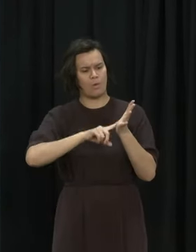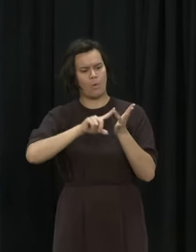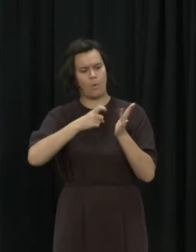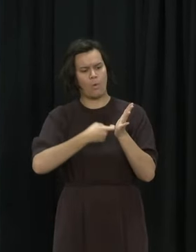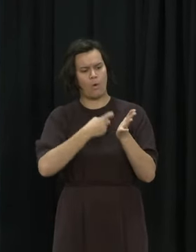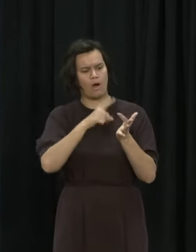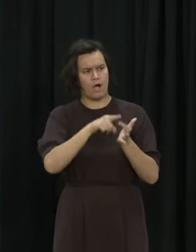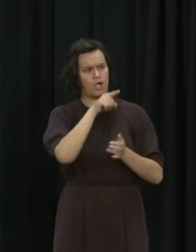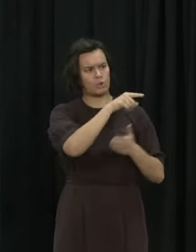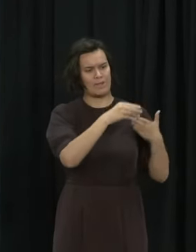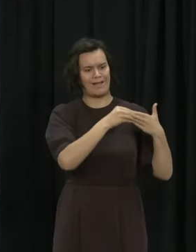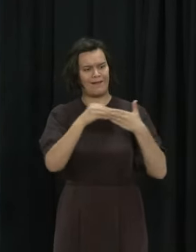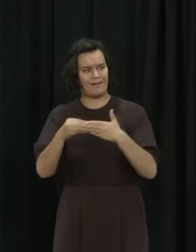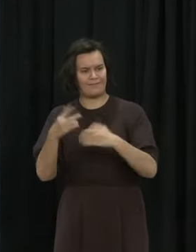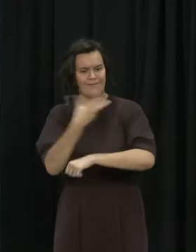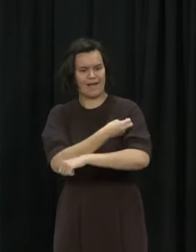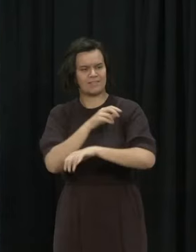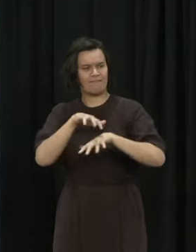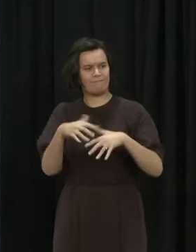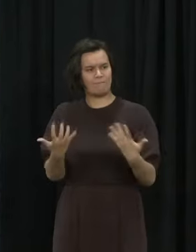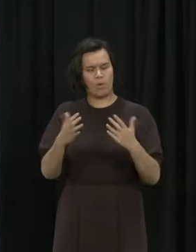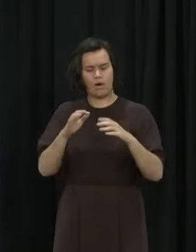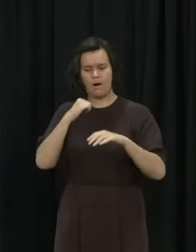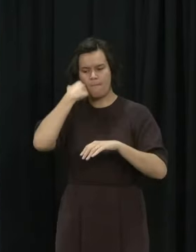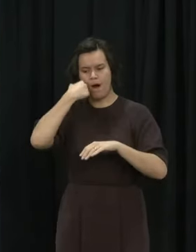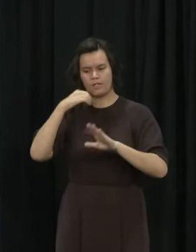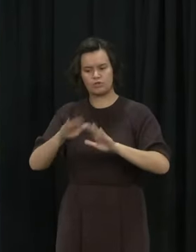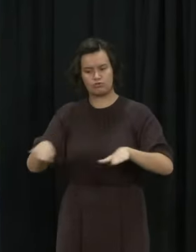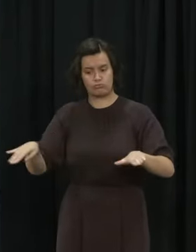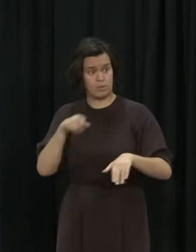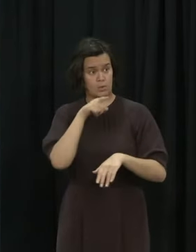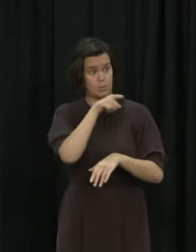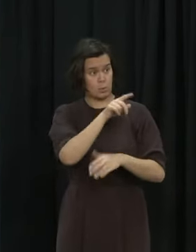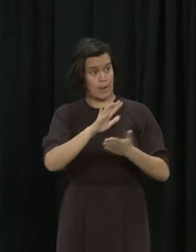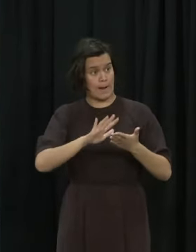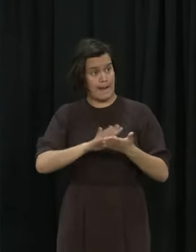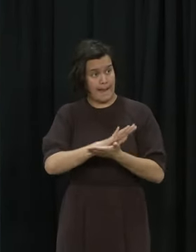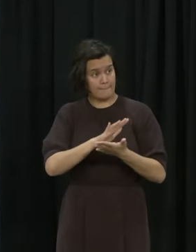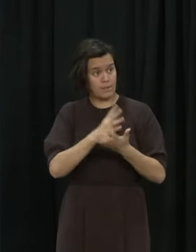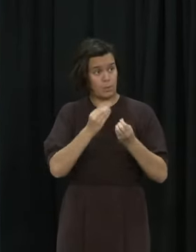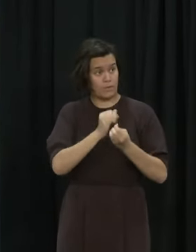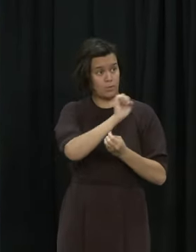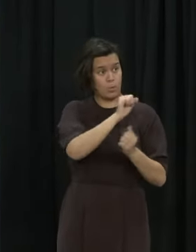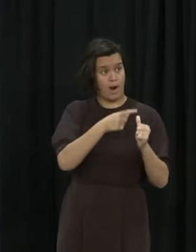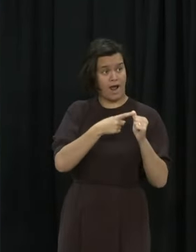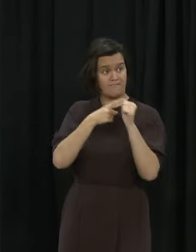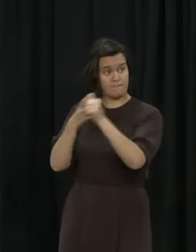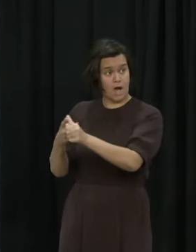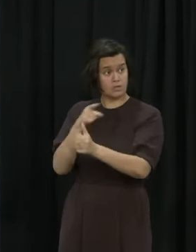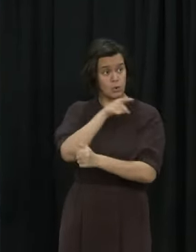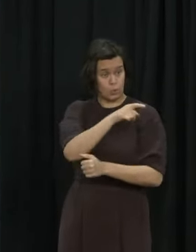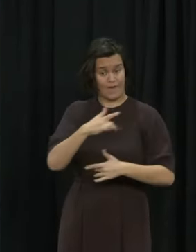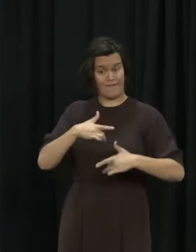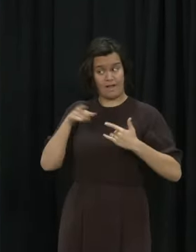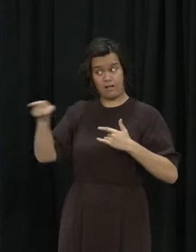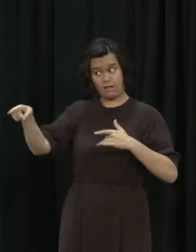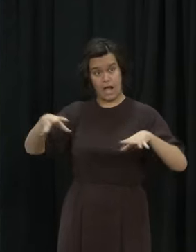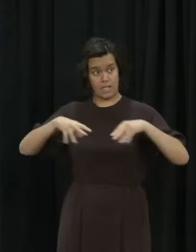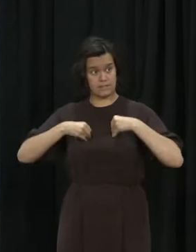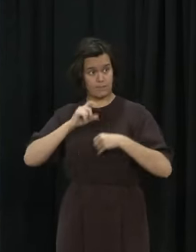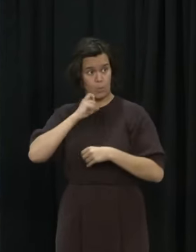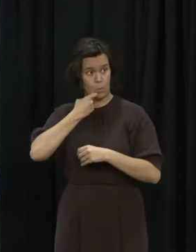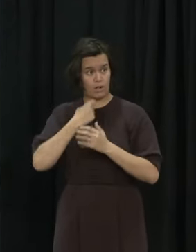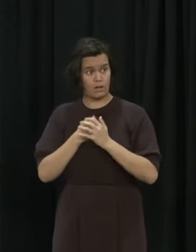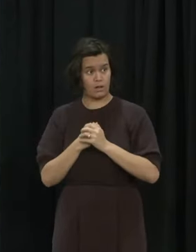Māori how confident are you that the advice and the guidance that you're going to be giving the government will be taken on board I think